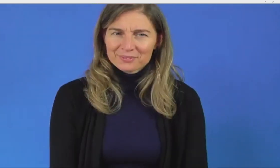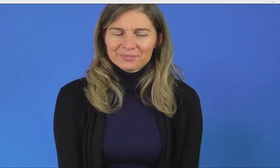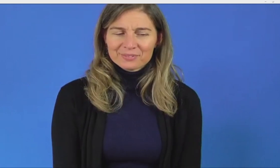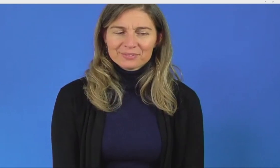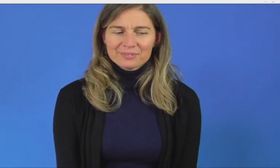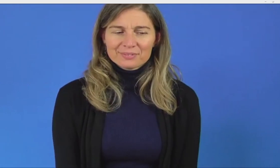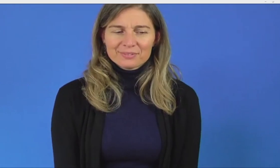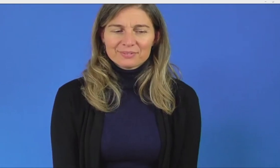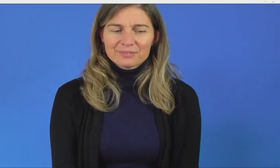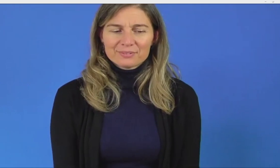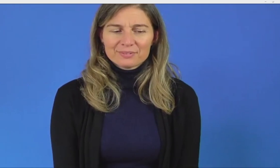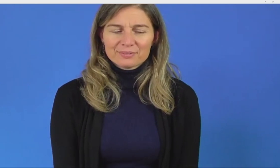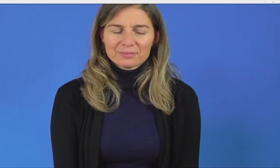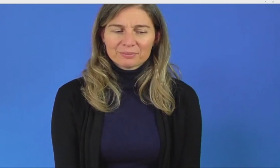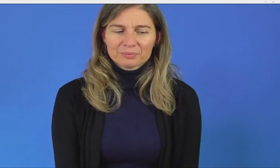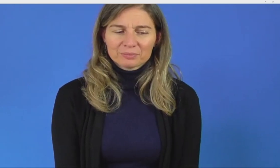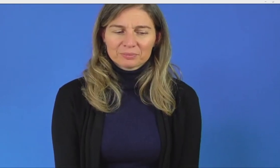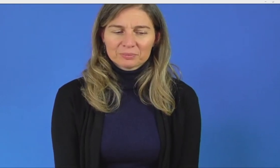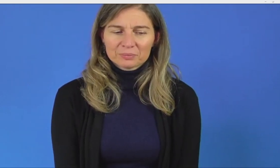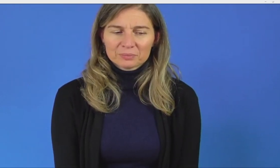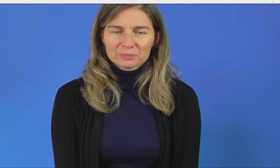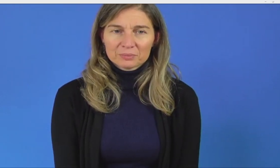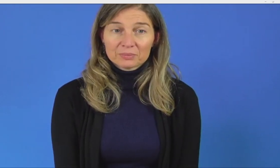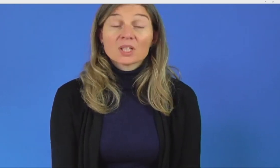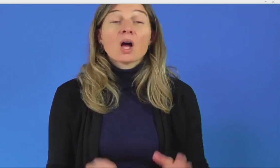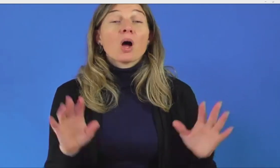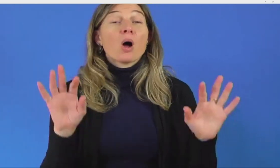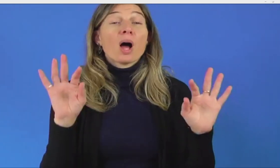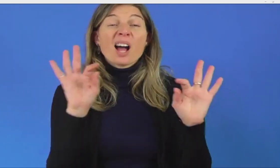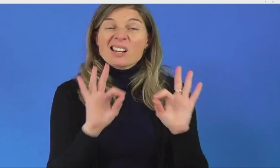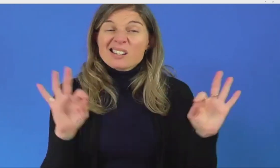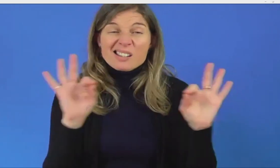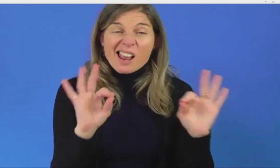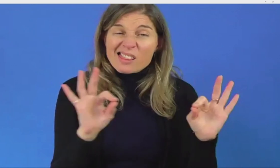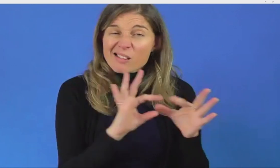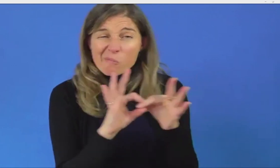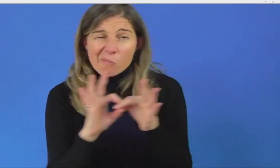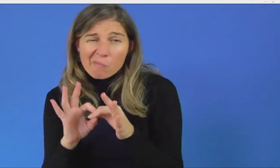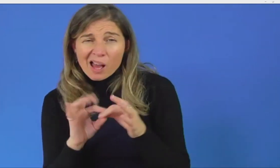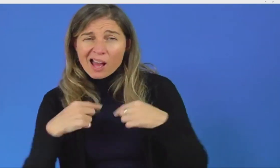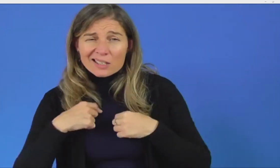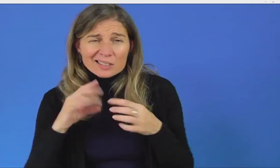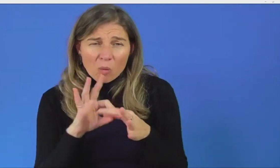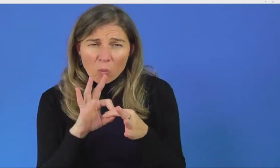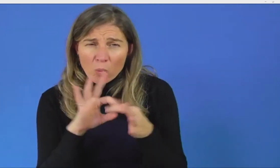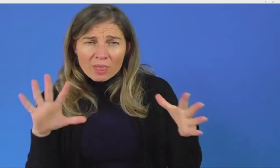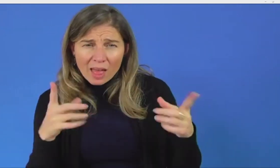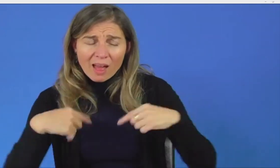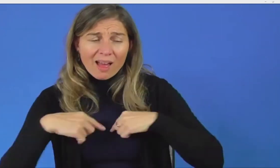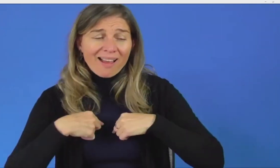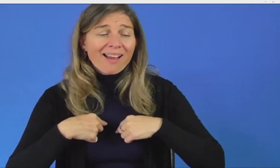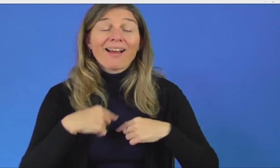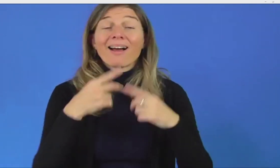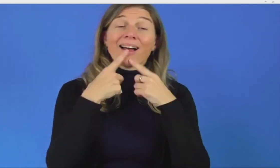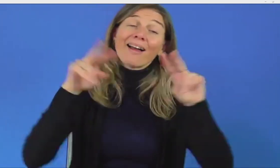Firstly, nothing about us without us should not just be a tagline. And this